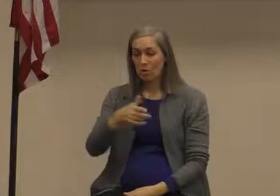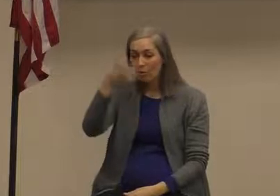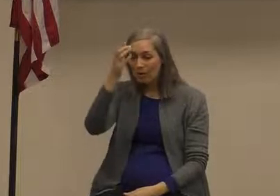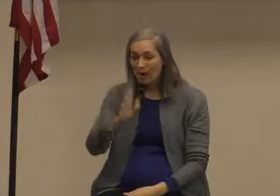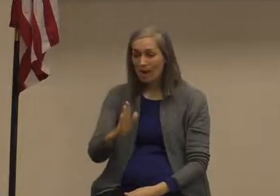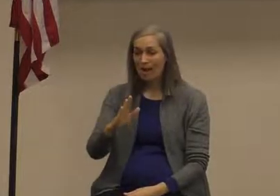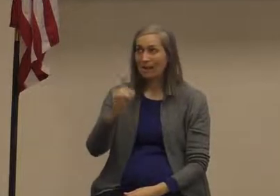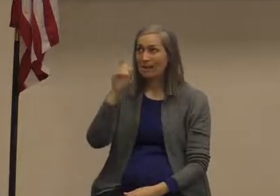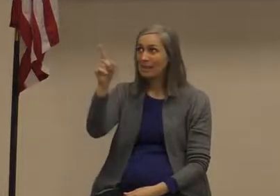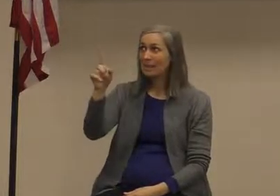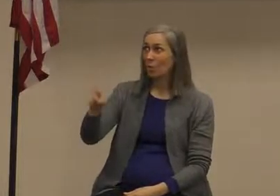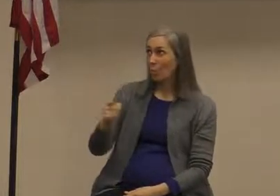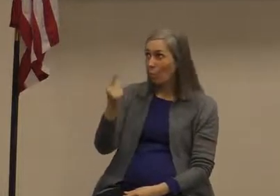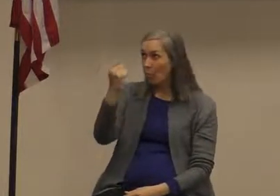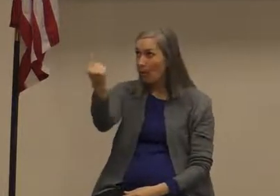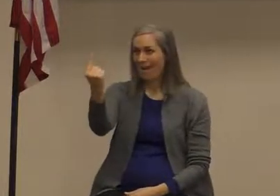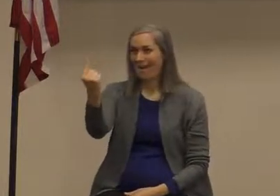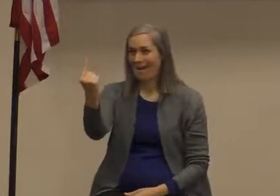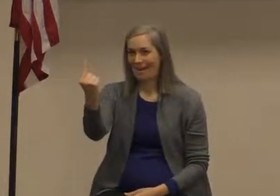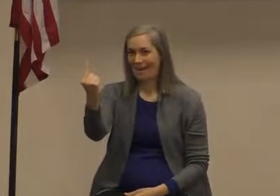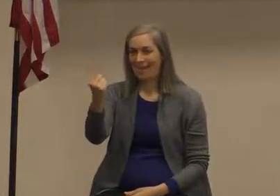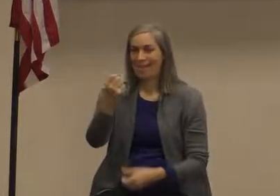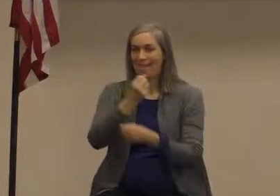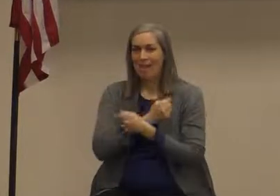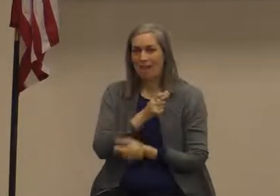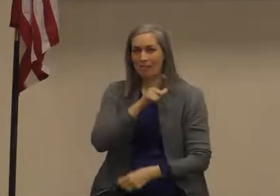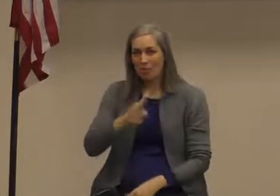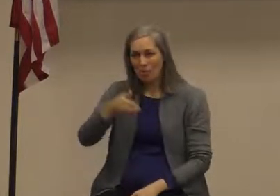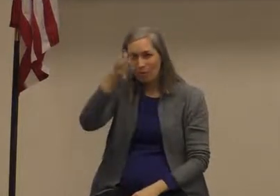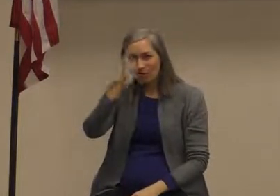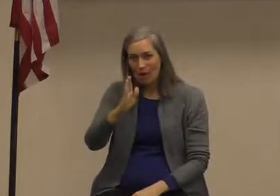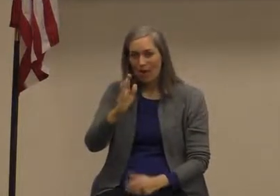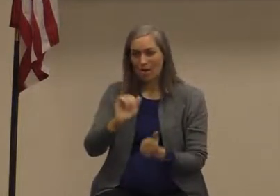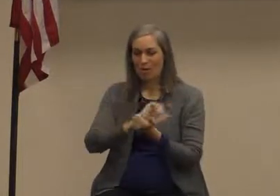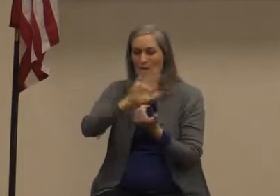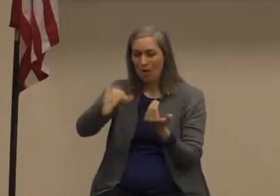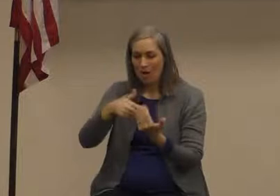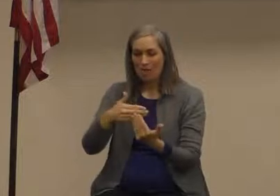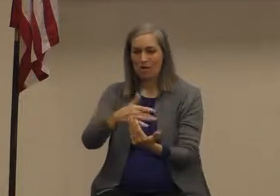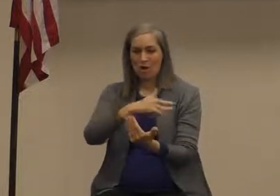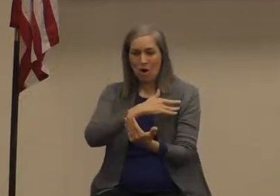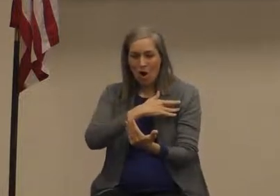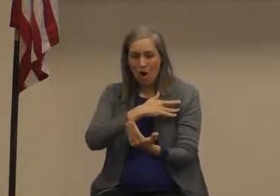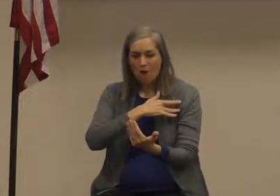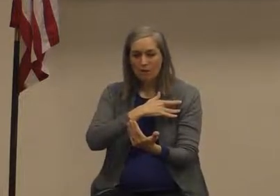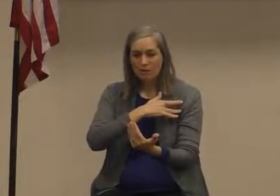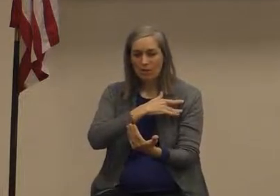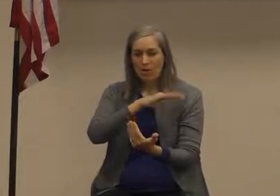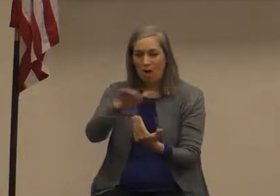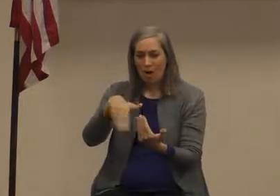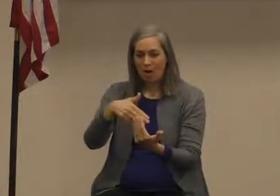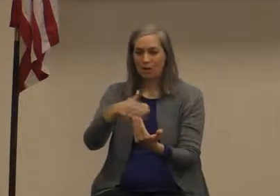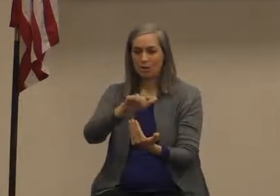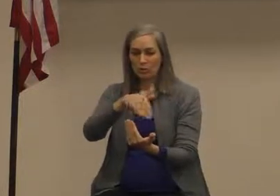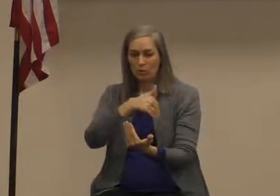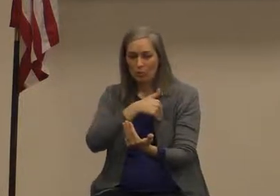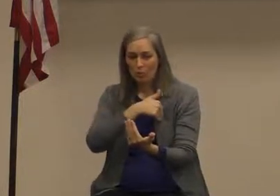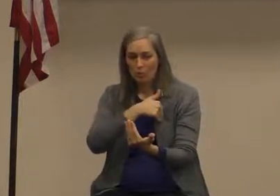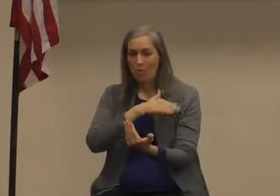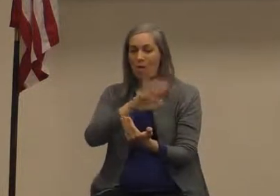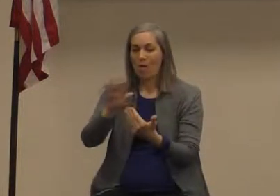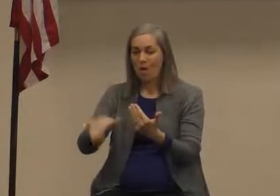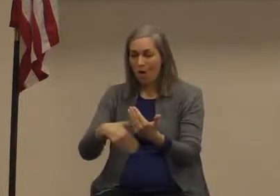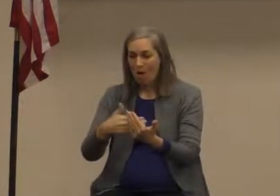lord is one you shall love the lord your god with all your heart and with all your soul and with all